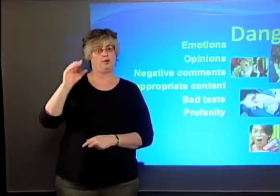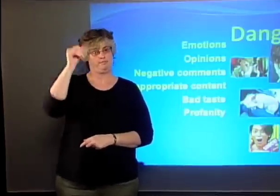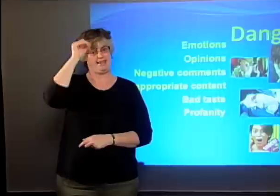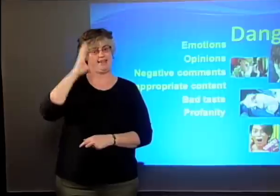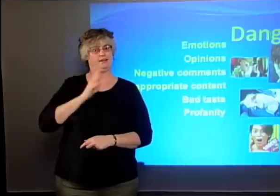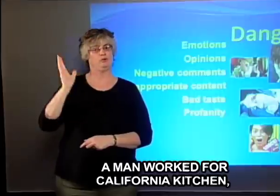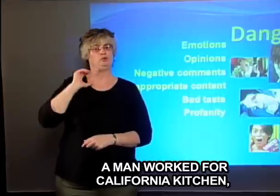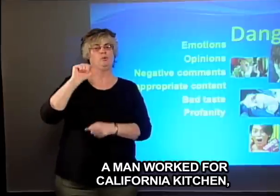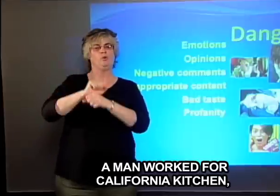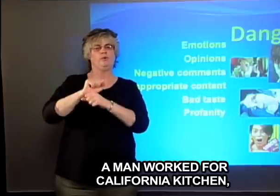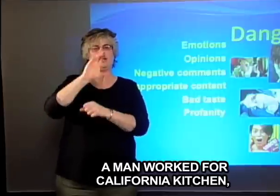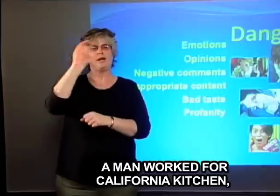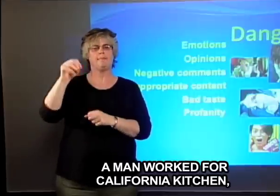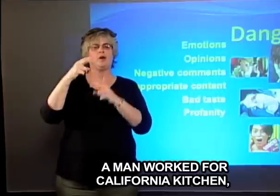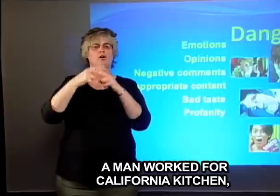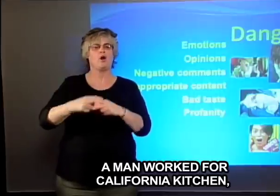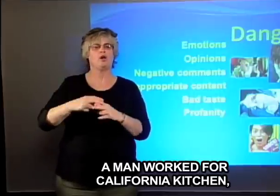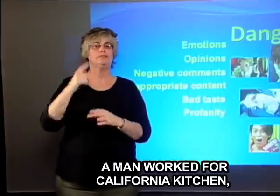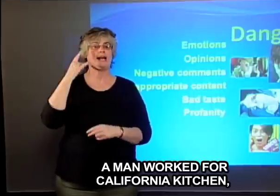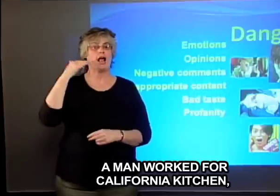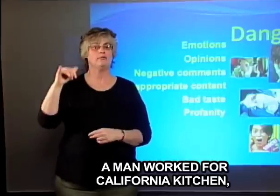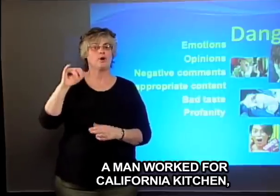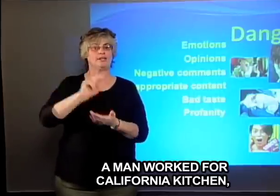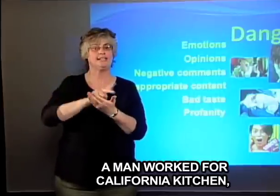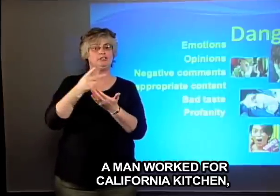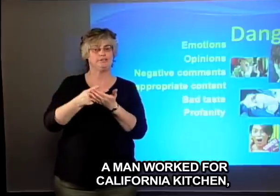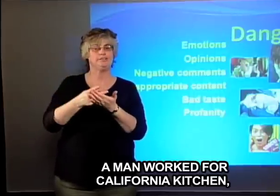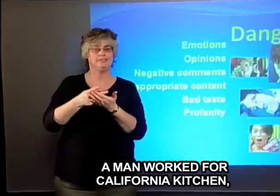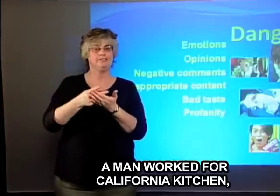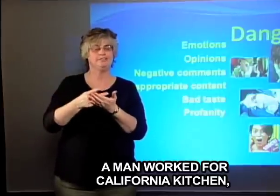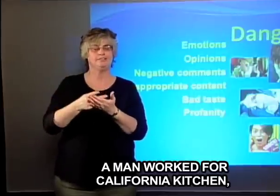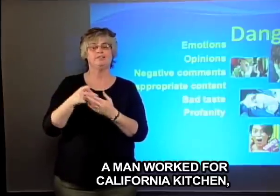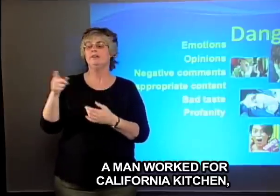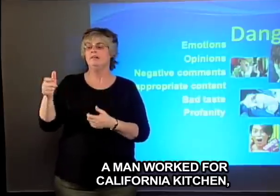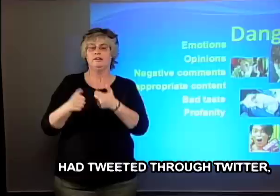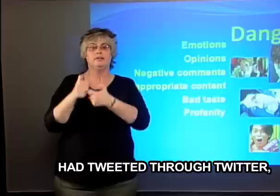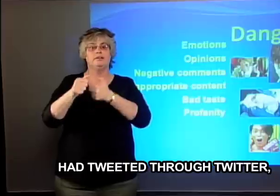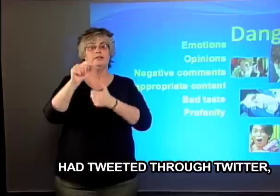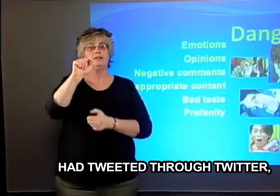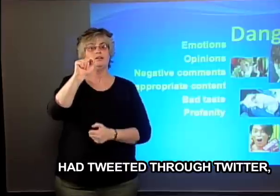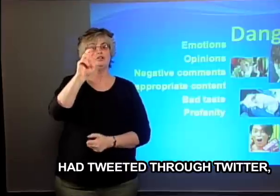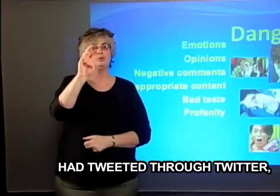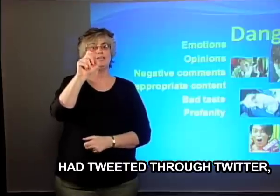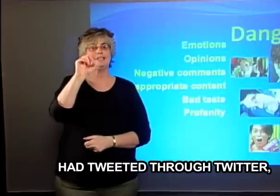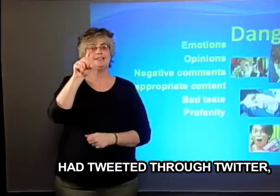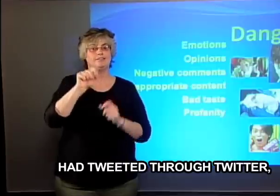A man worked for California Kitchen had tweeted through Twitter.